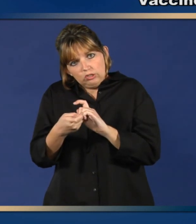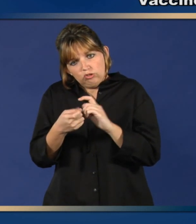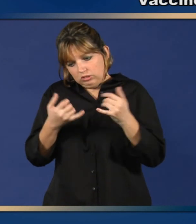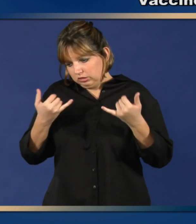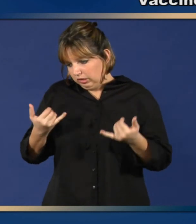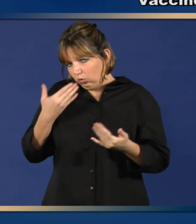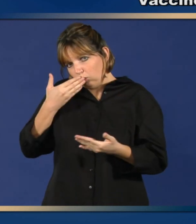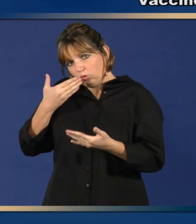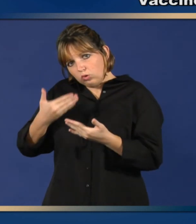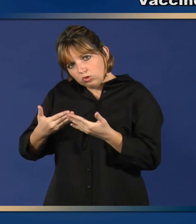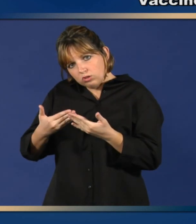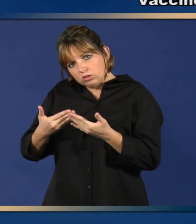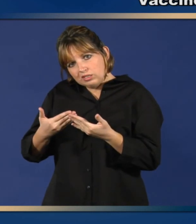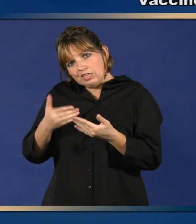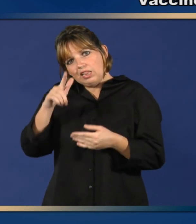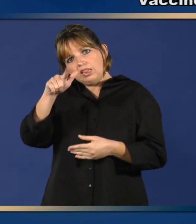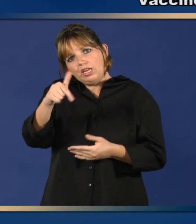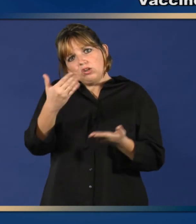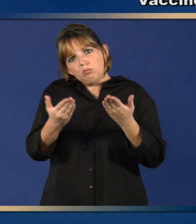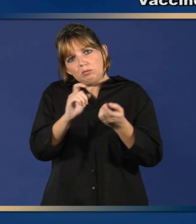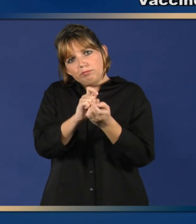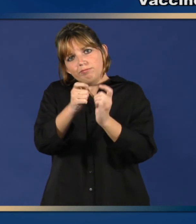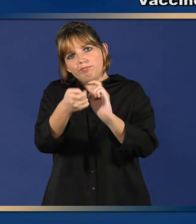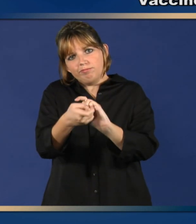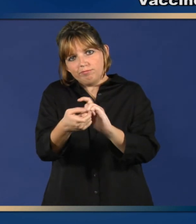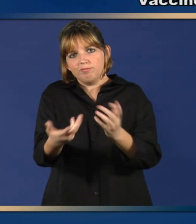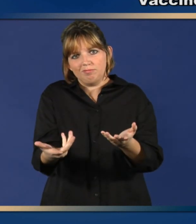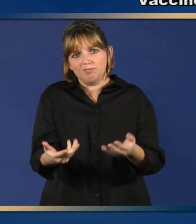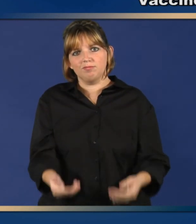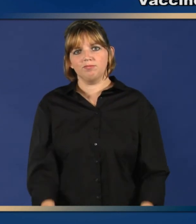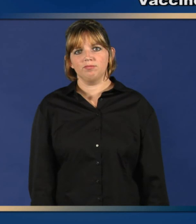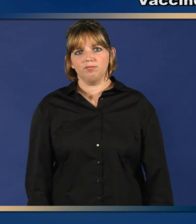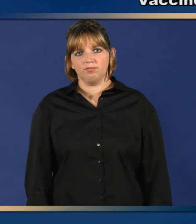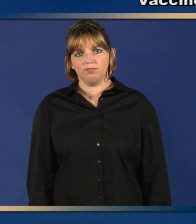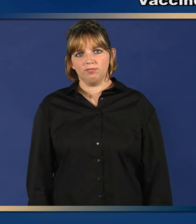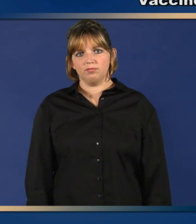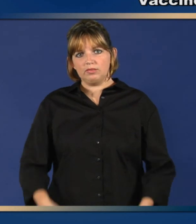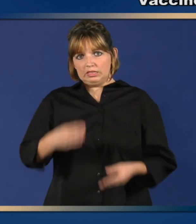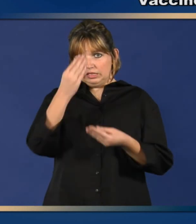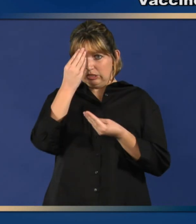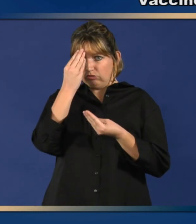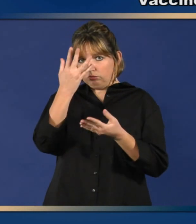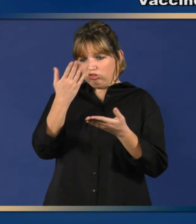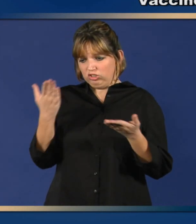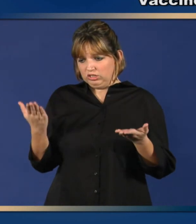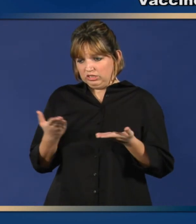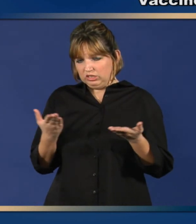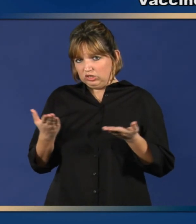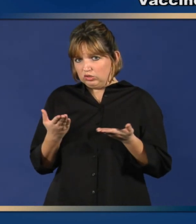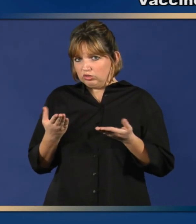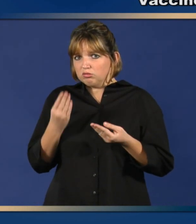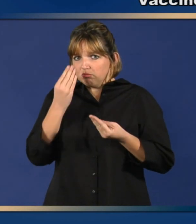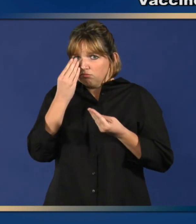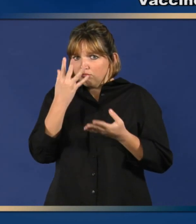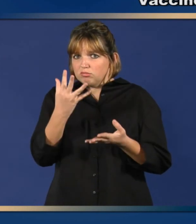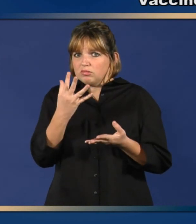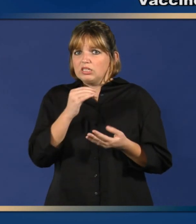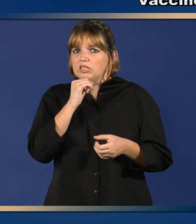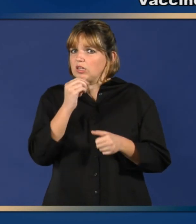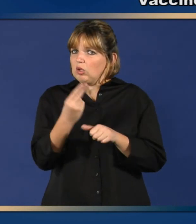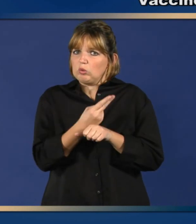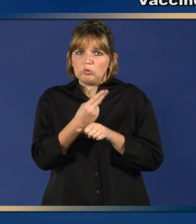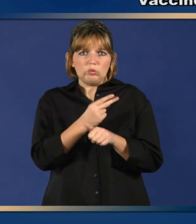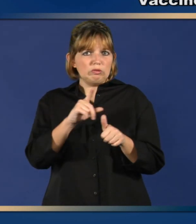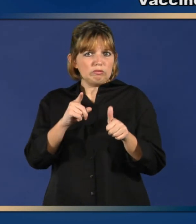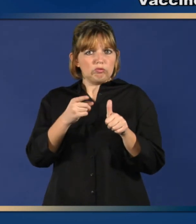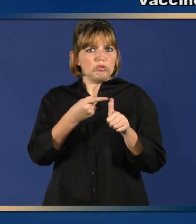The information contained in this publication should not be used as a substitute for the medical care and advice